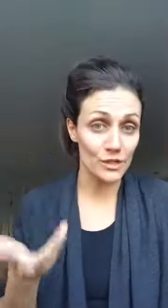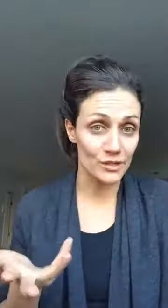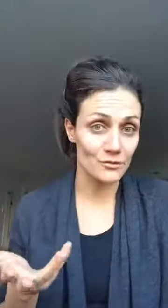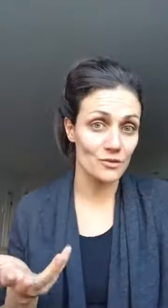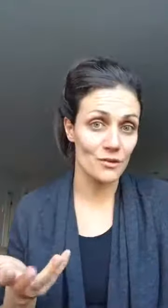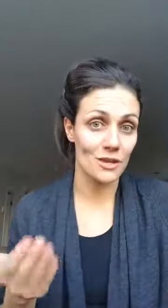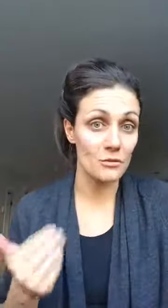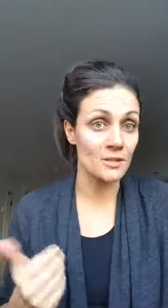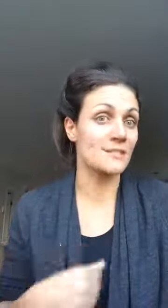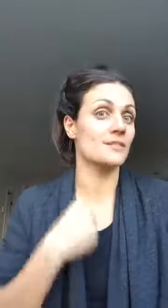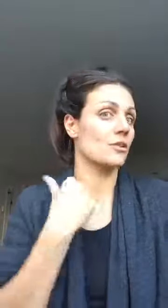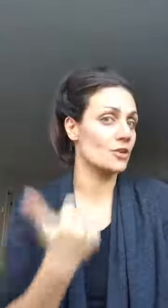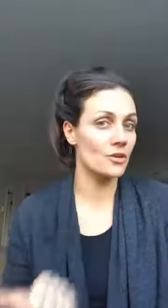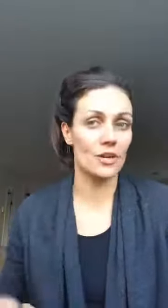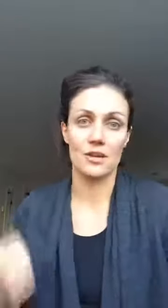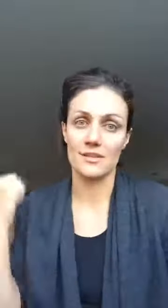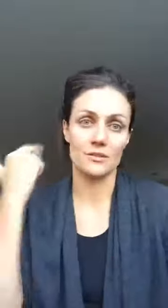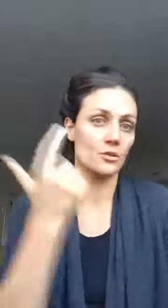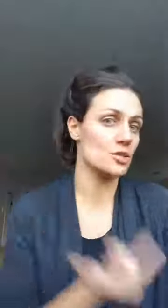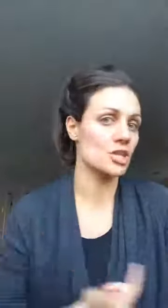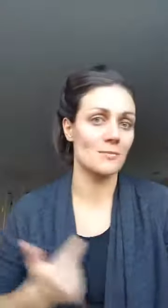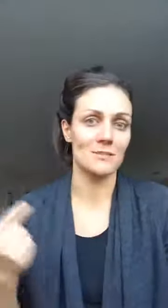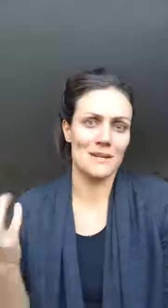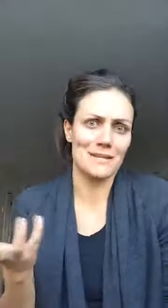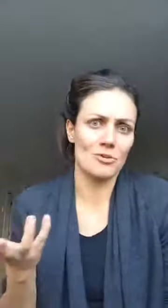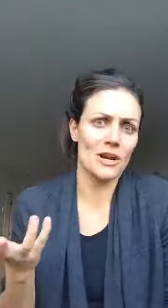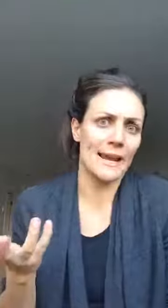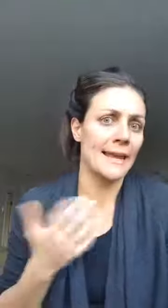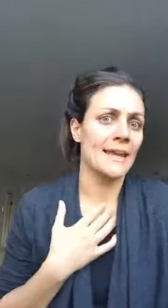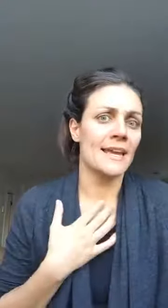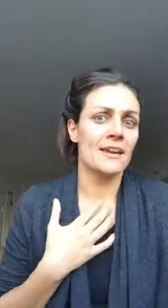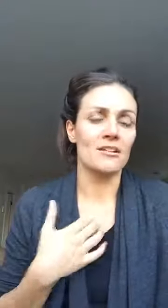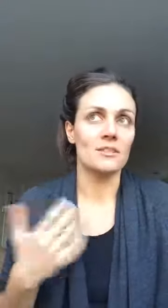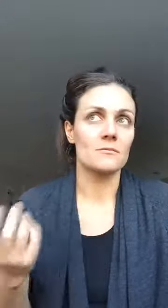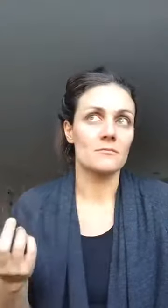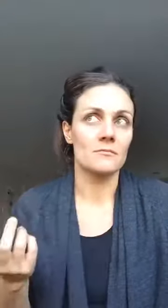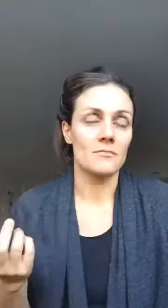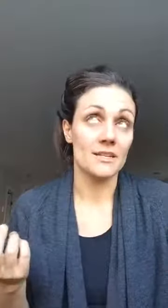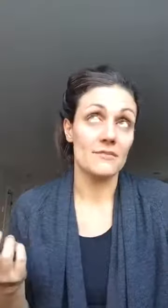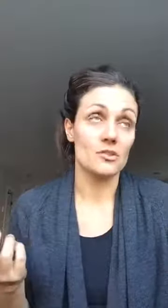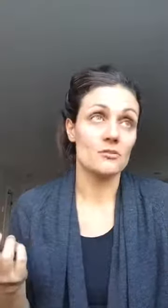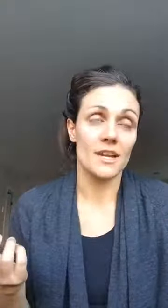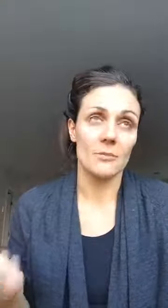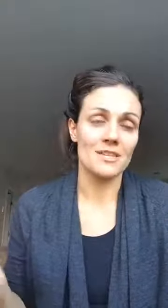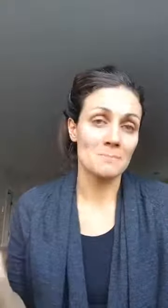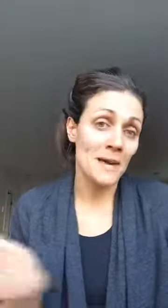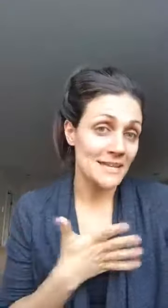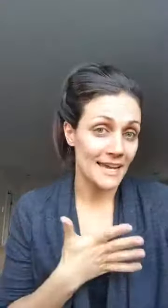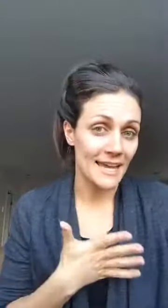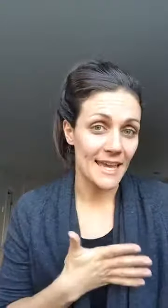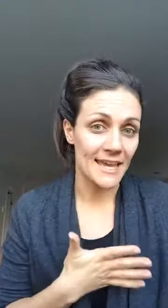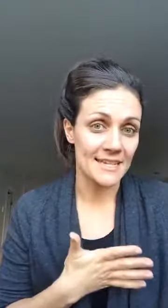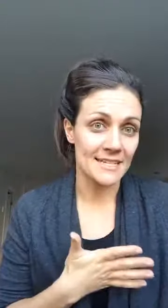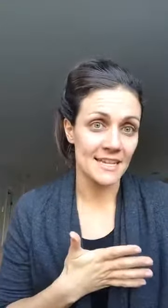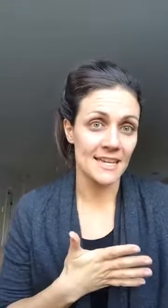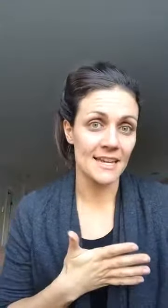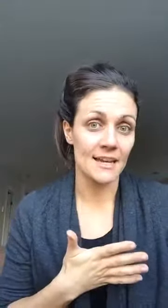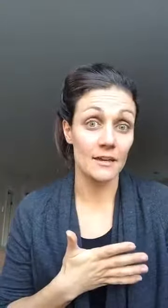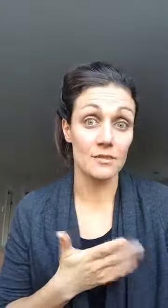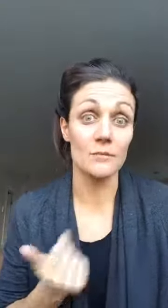you so that you can still go to yoga you can still go to the gym it's monday morning or it's monday afternoon now but it's monday and even though i'm